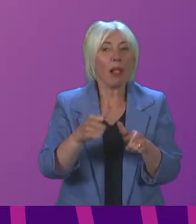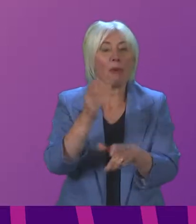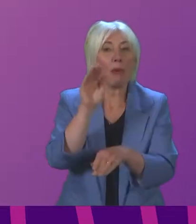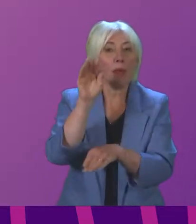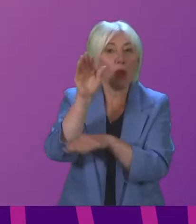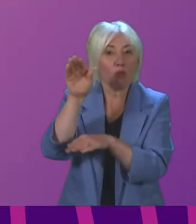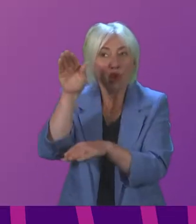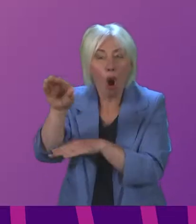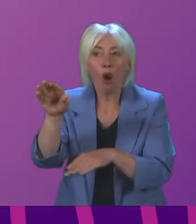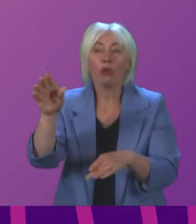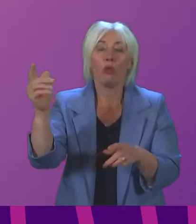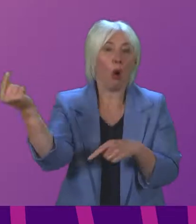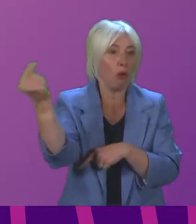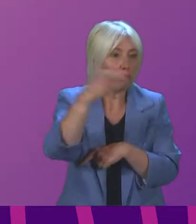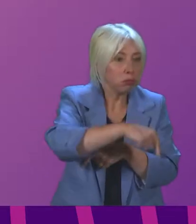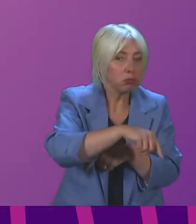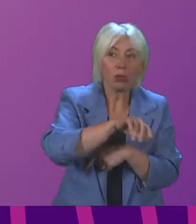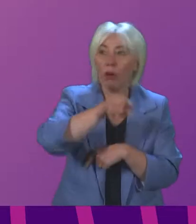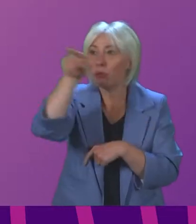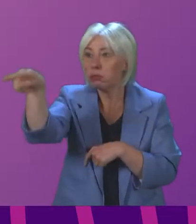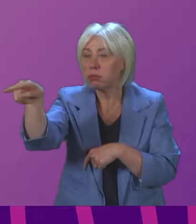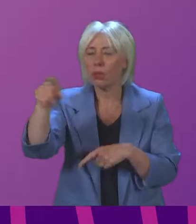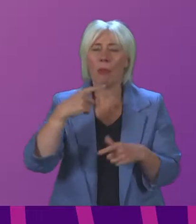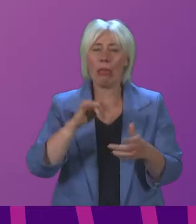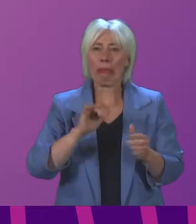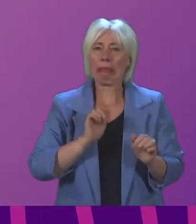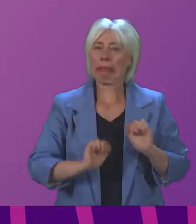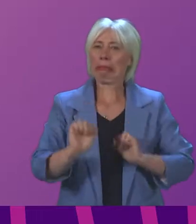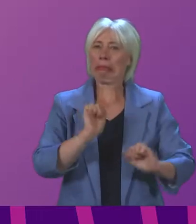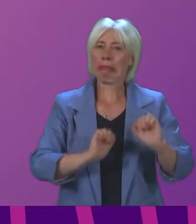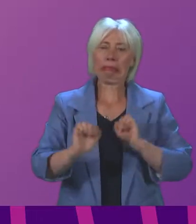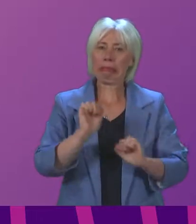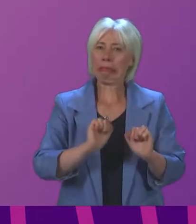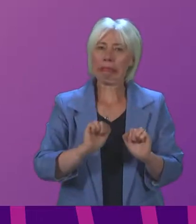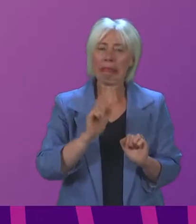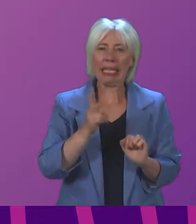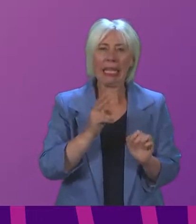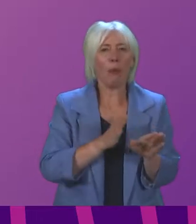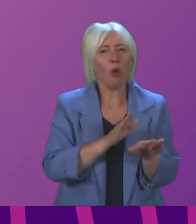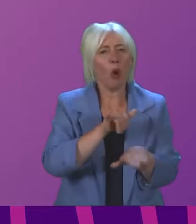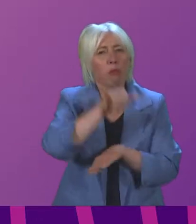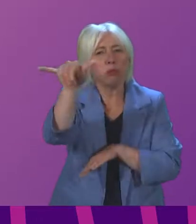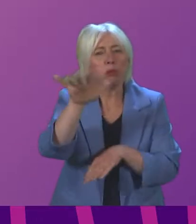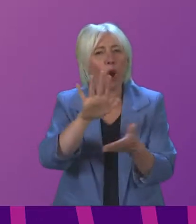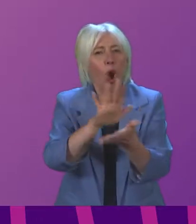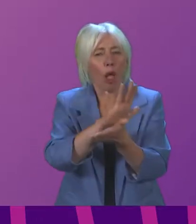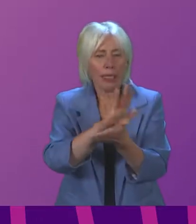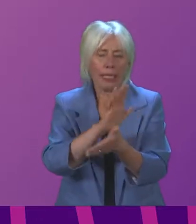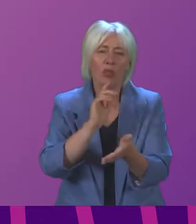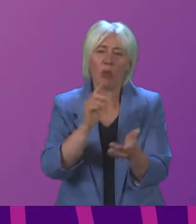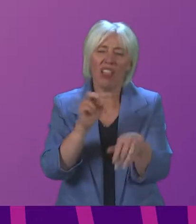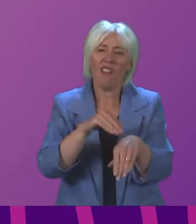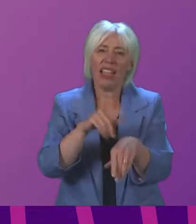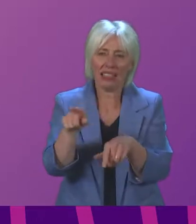Scotland and from Scotland, may well be wary for some time of making such trips, and that will impact the tourist sector.